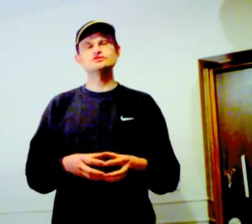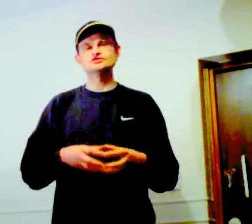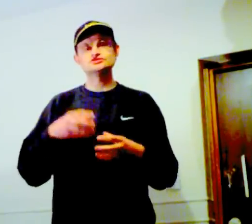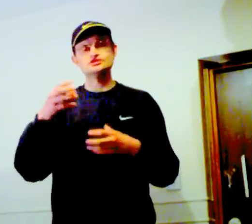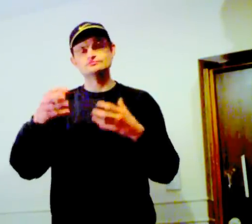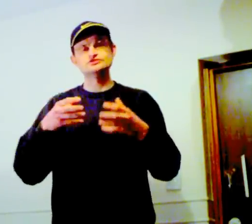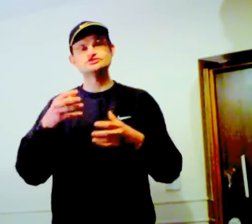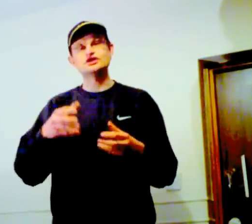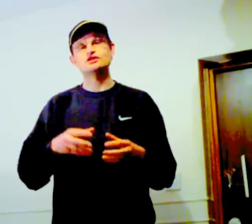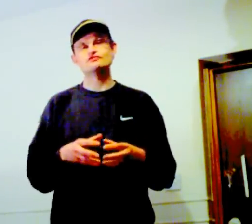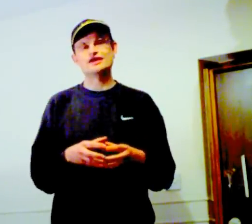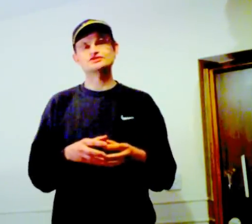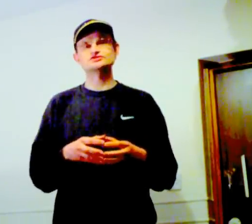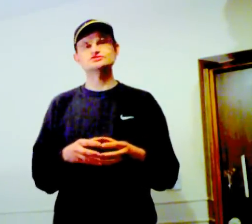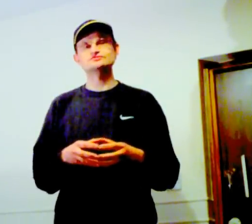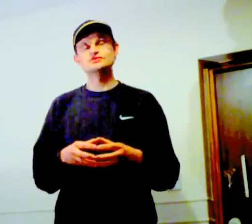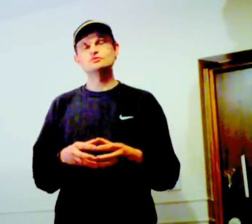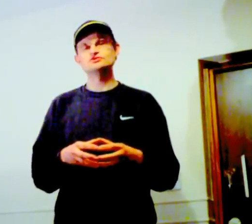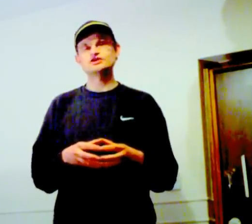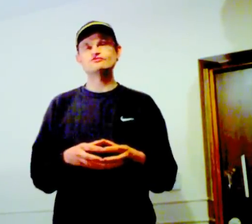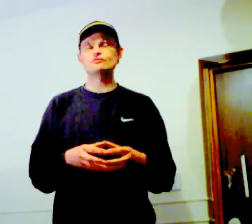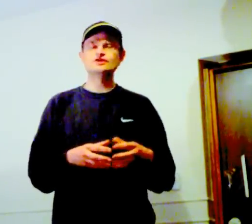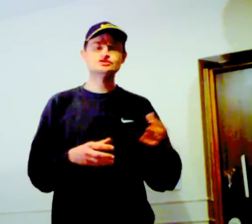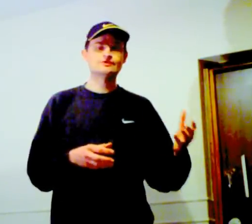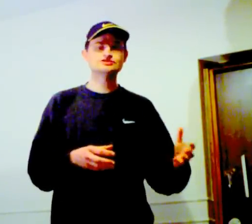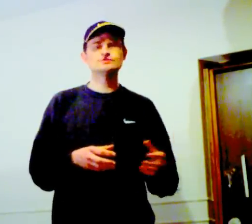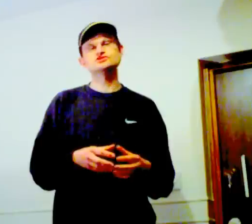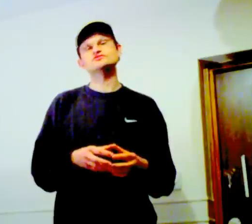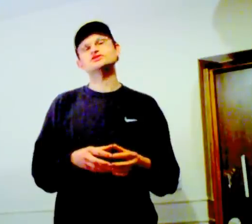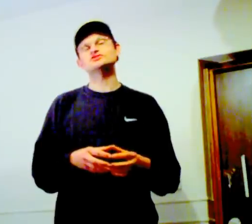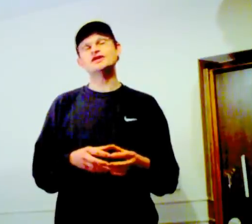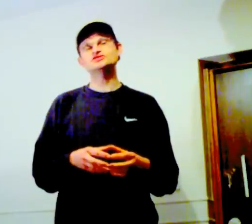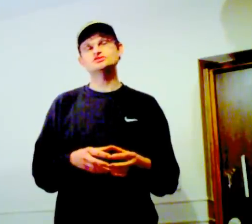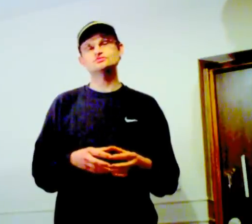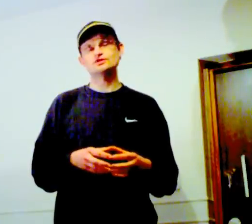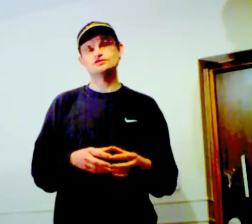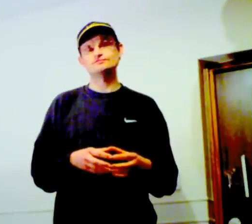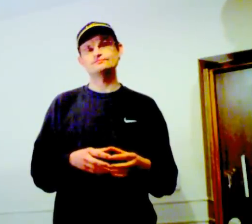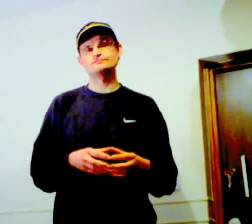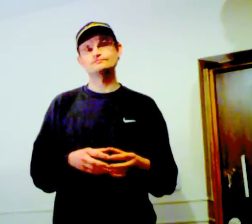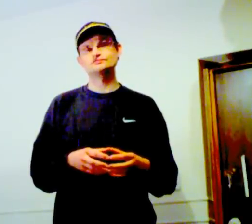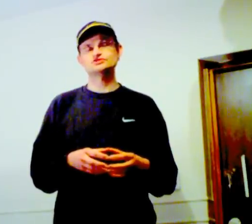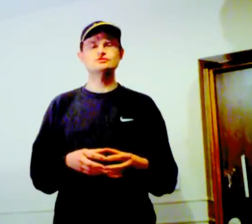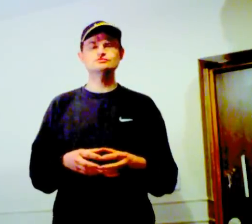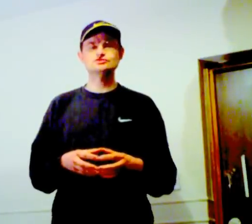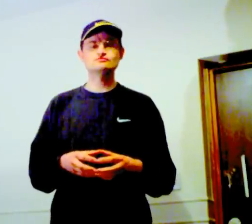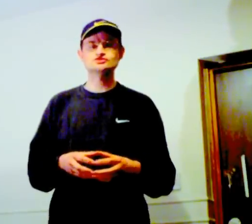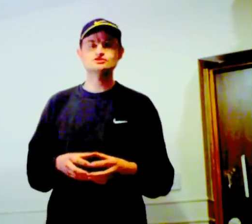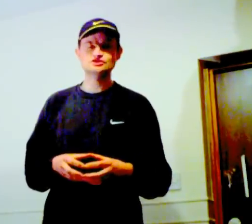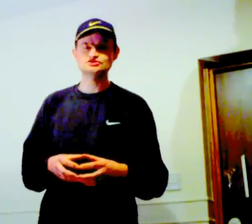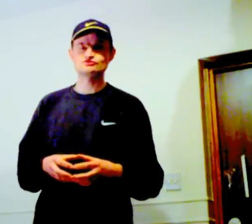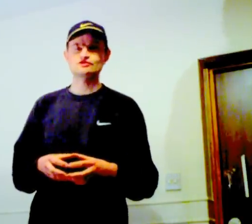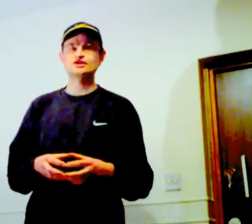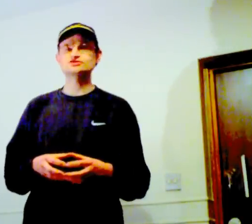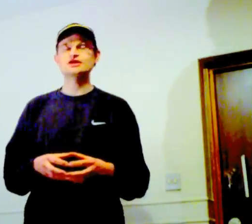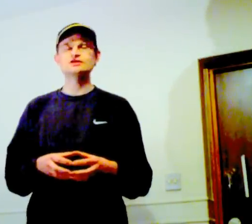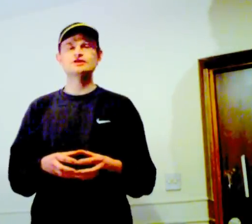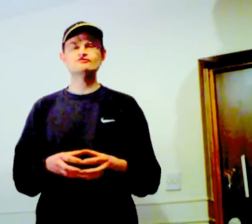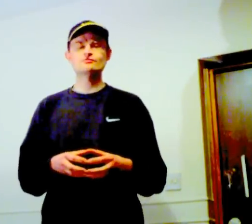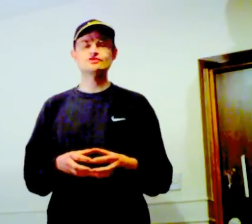just his style of accents, which gave away some aspects of his education as well. So he was obviously at least degree educated, gave up with